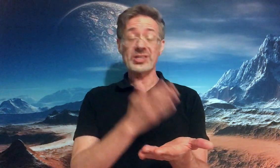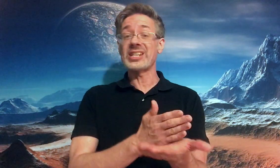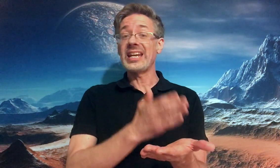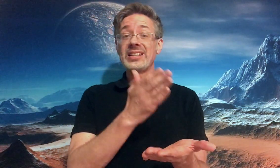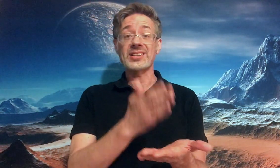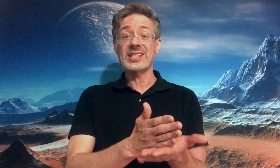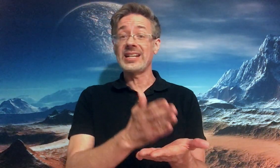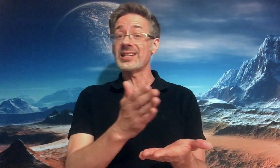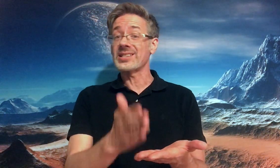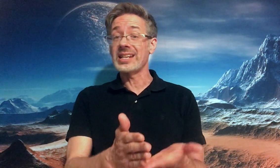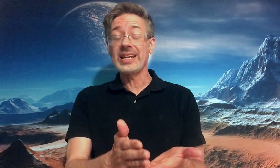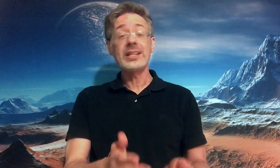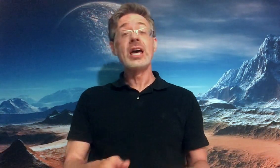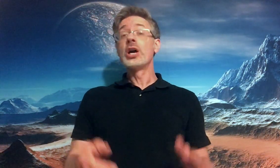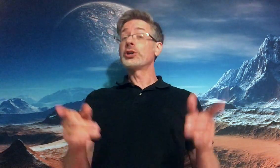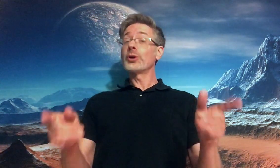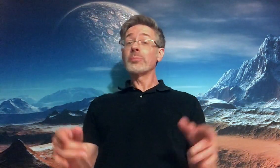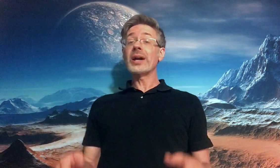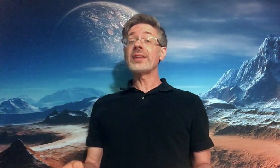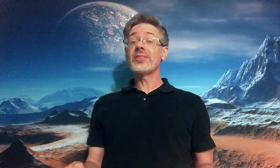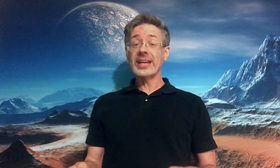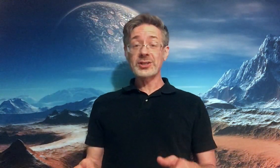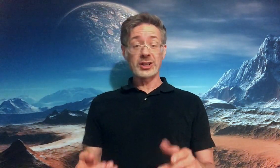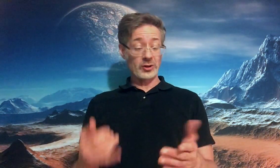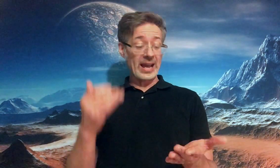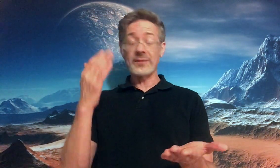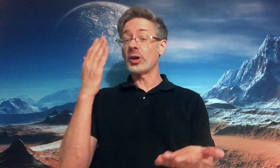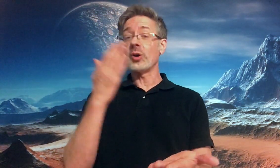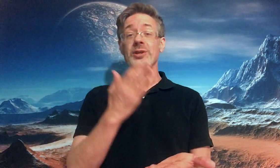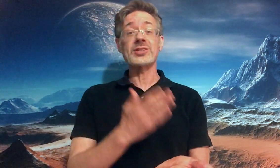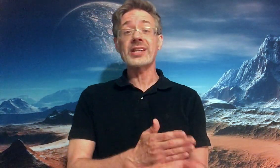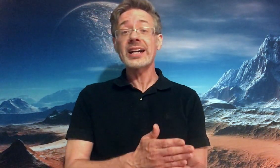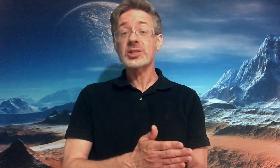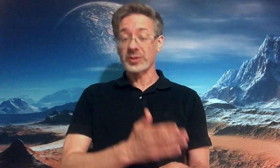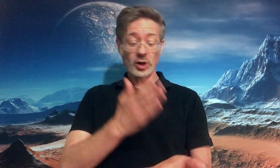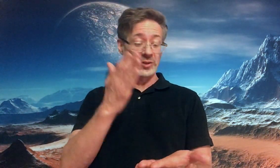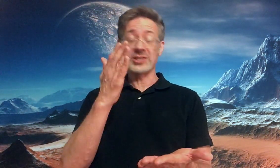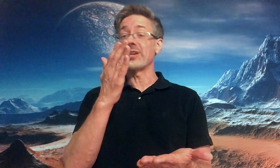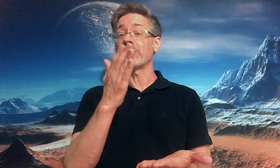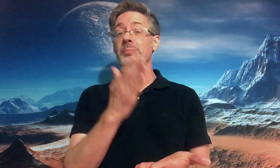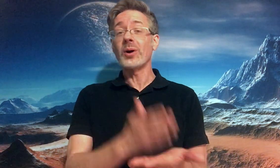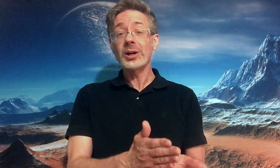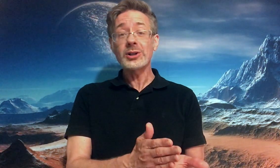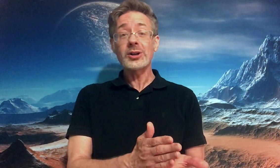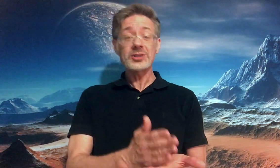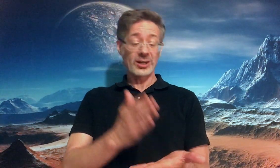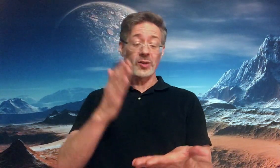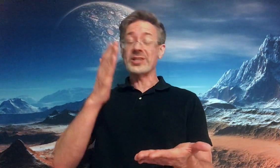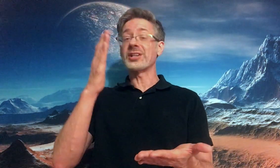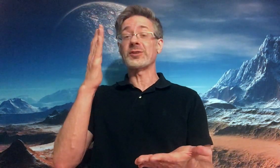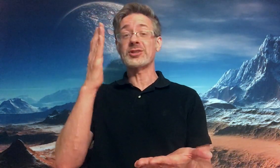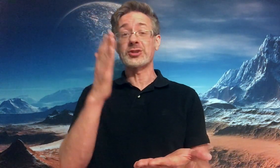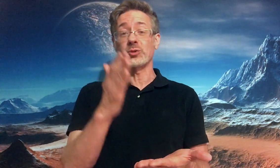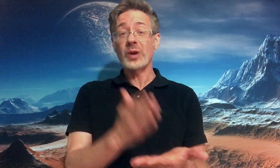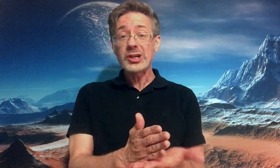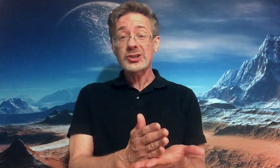scene to scene to scene, your brain thinks that you're having all this sex with all these different partners and all these different situations